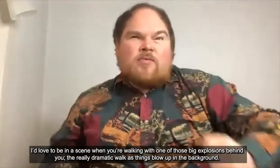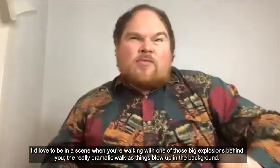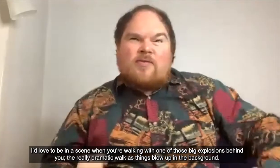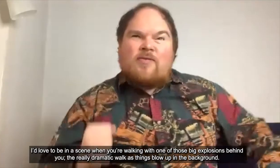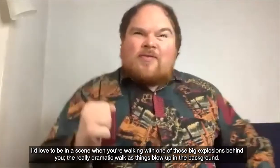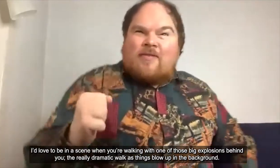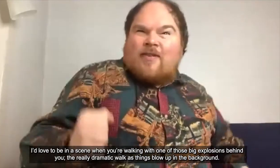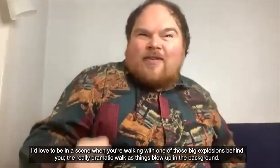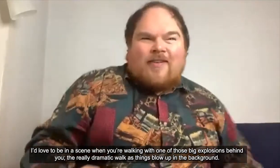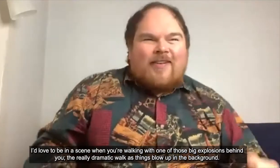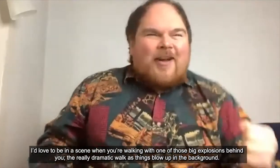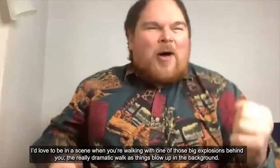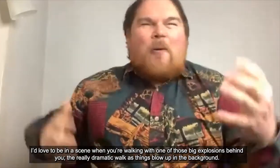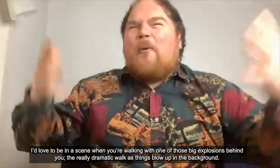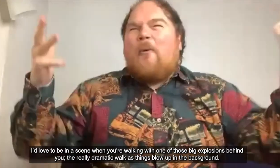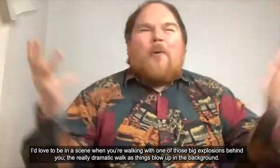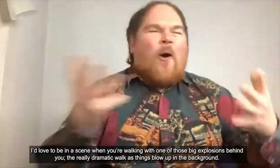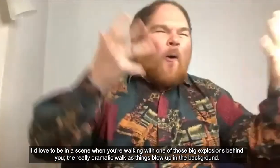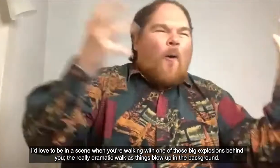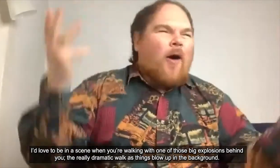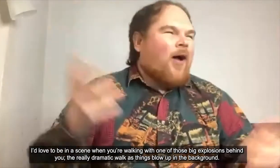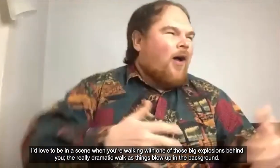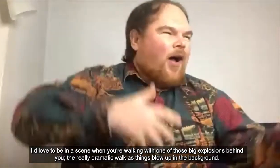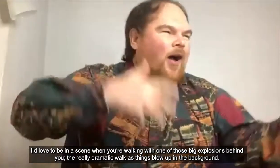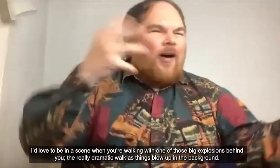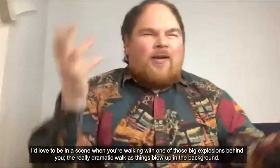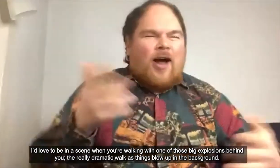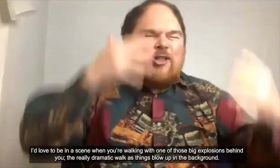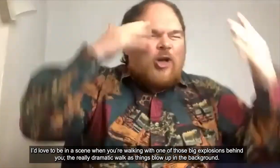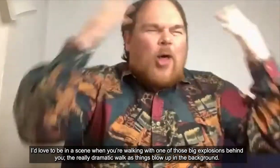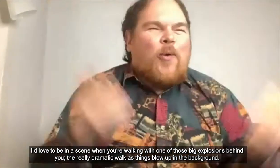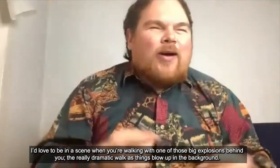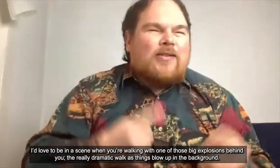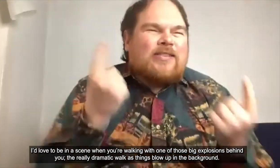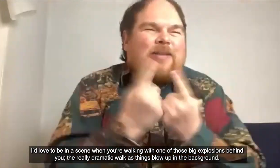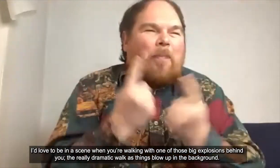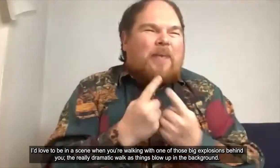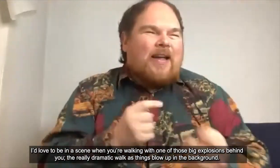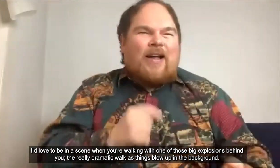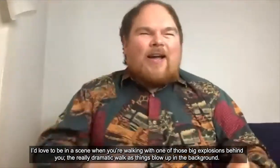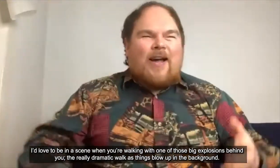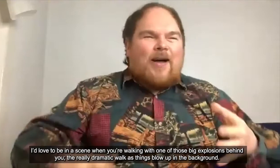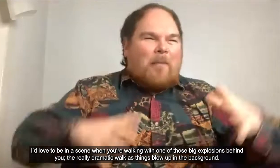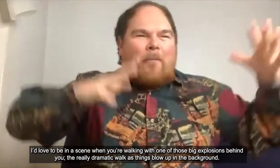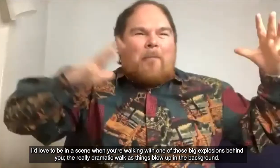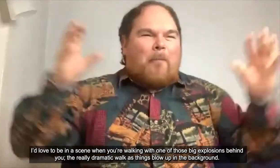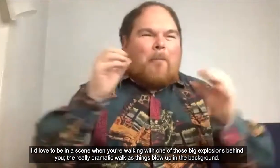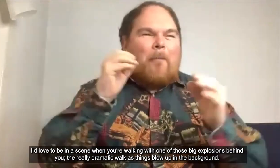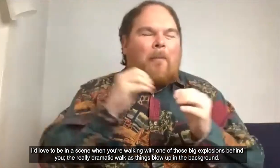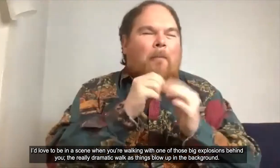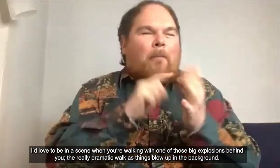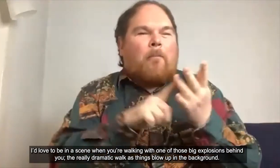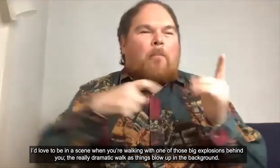I'd love to be in a scene where you're walking with like one of those big explosions behind you you know the really dramatic walk as things blow up in the background or